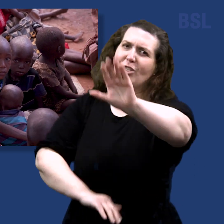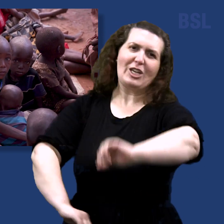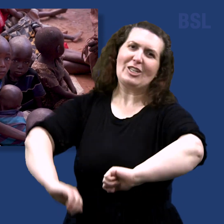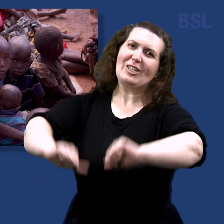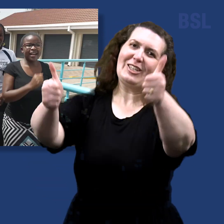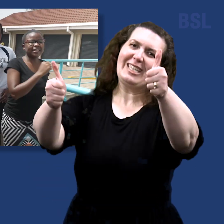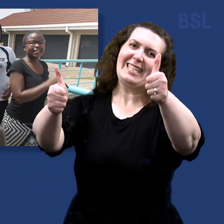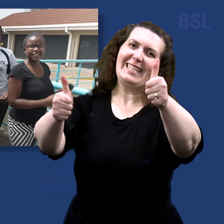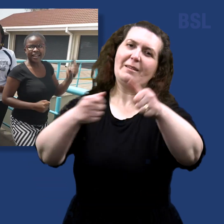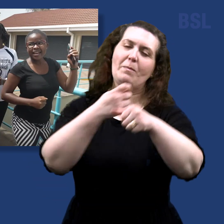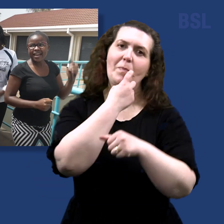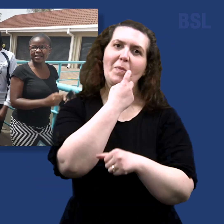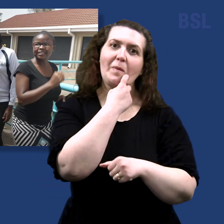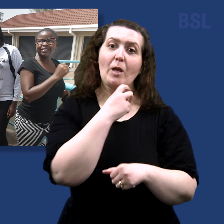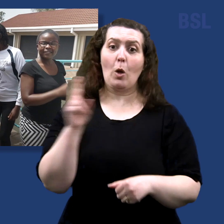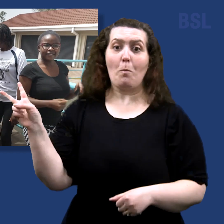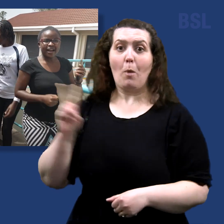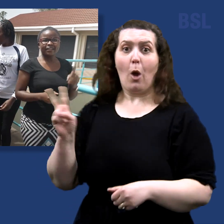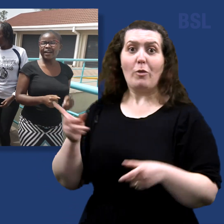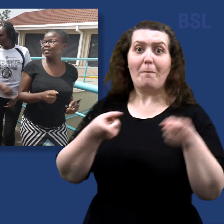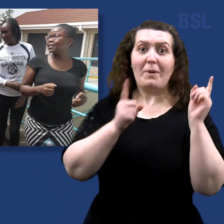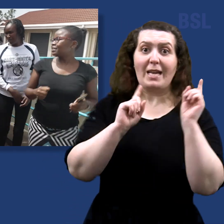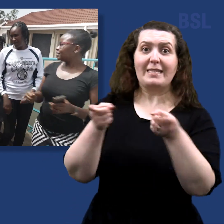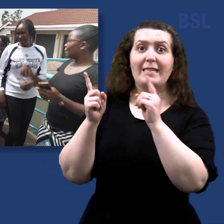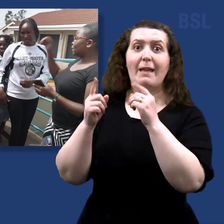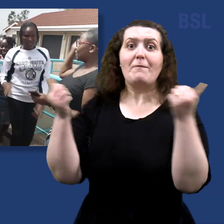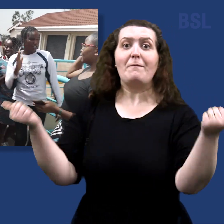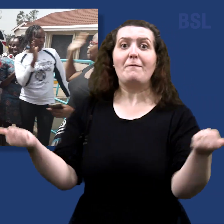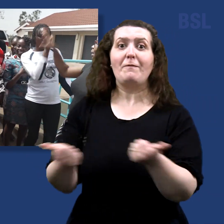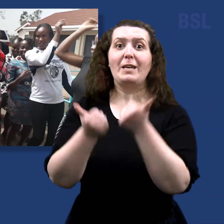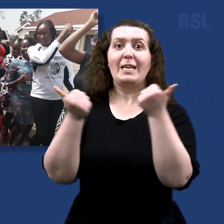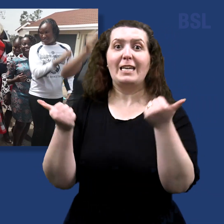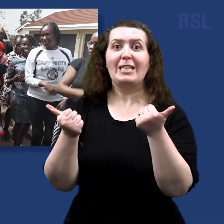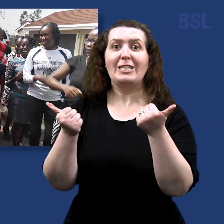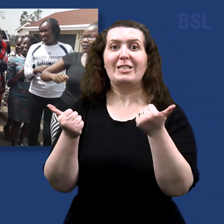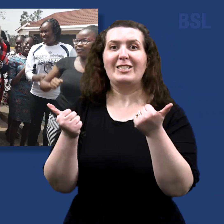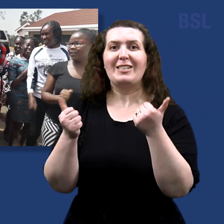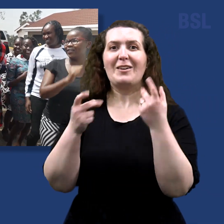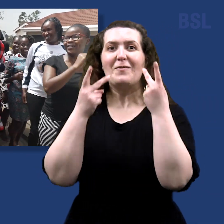The two presidents concluded their ministry of Africa in early March in the Congo.